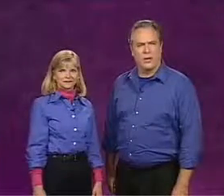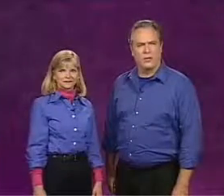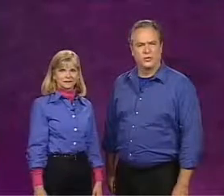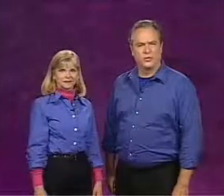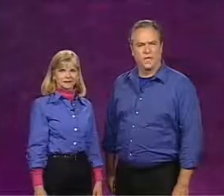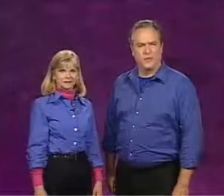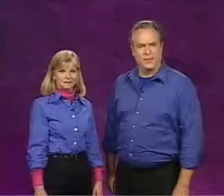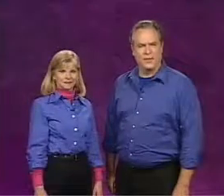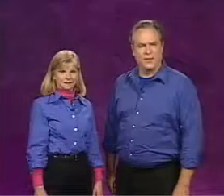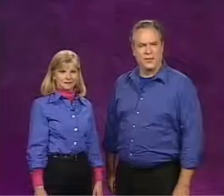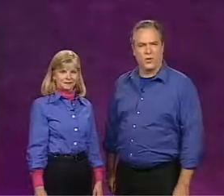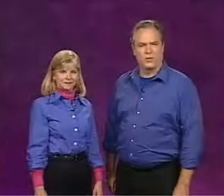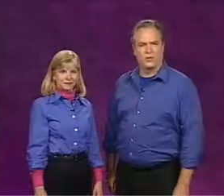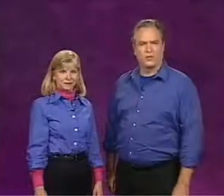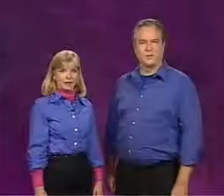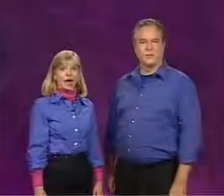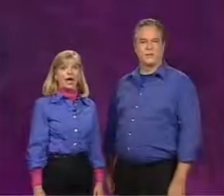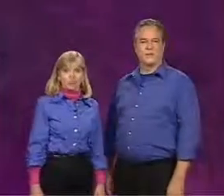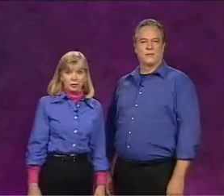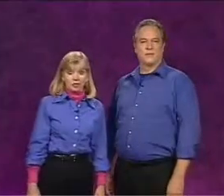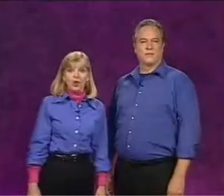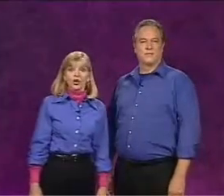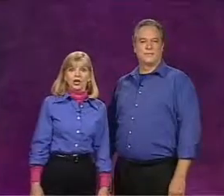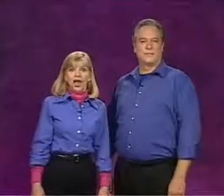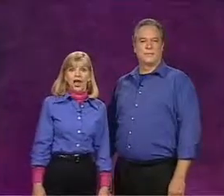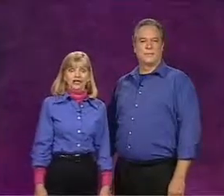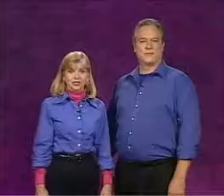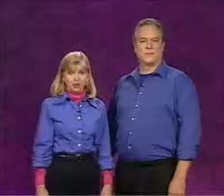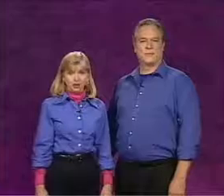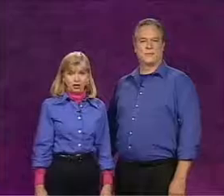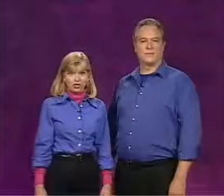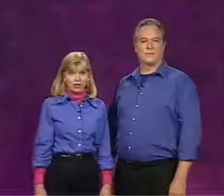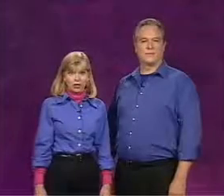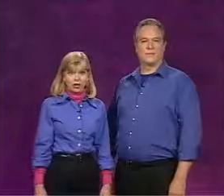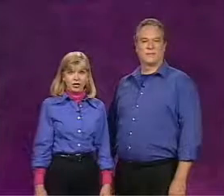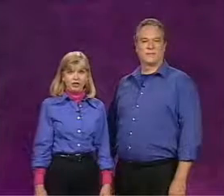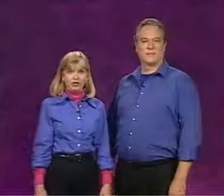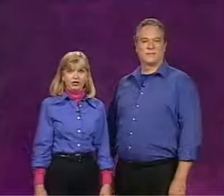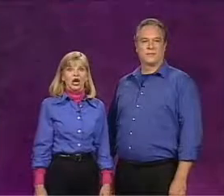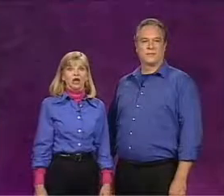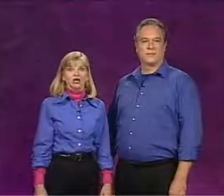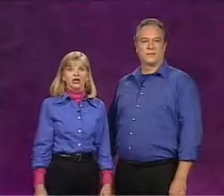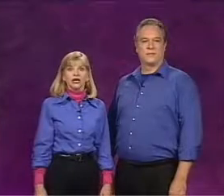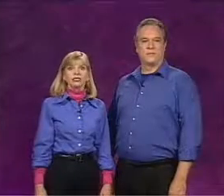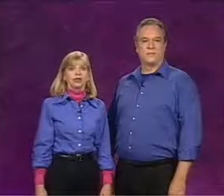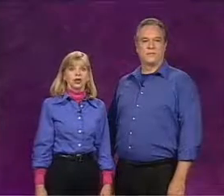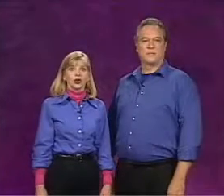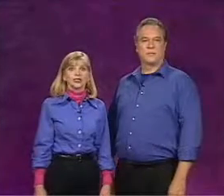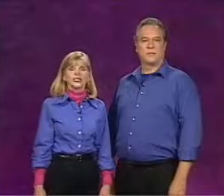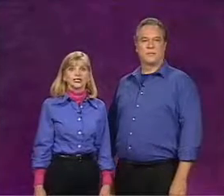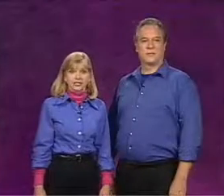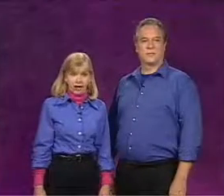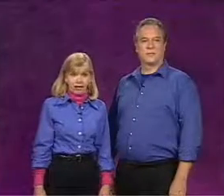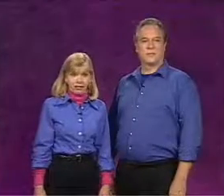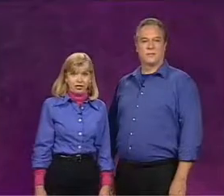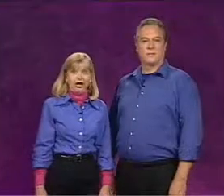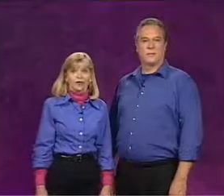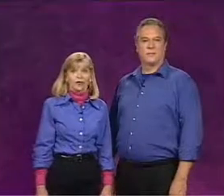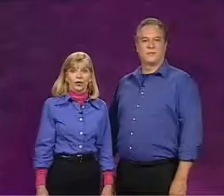as you sign this type of question but before you can ask wh form questions you'll need to learn the signs for